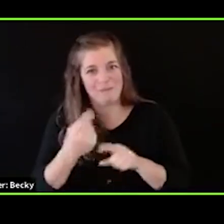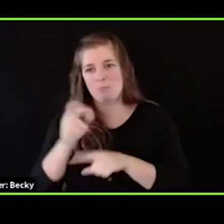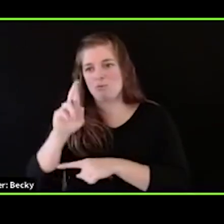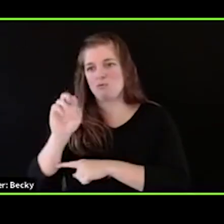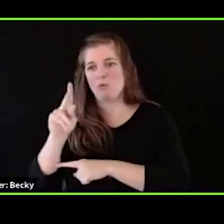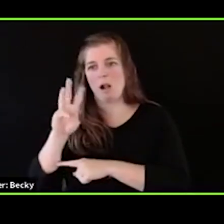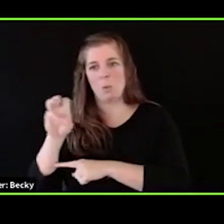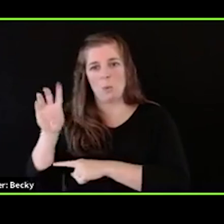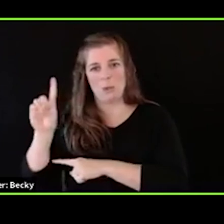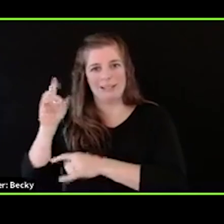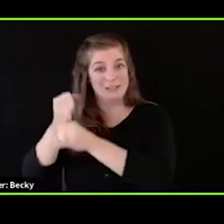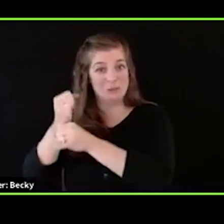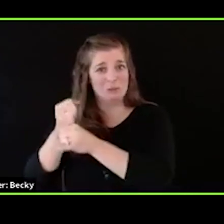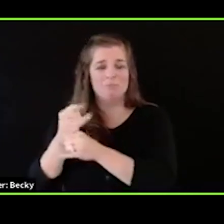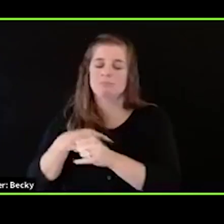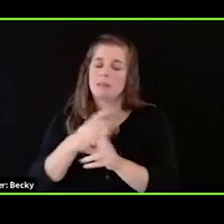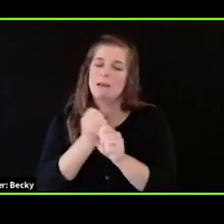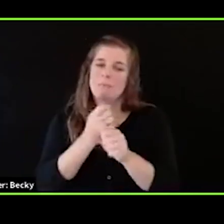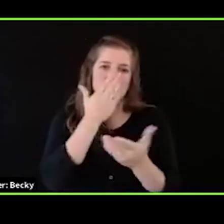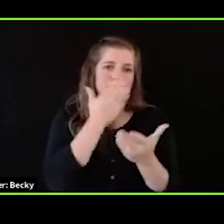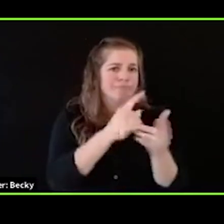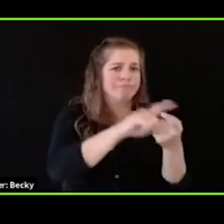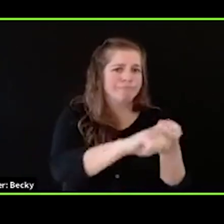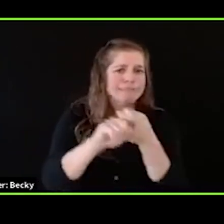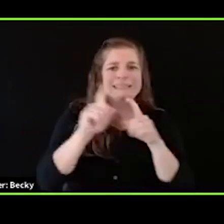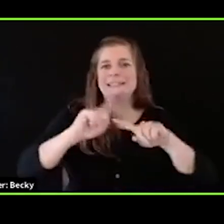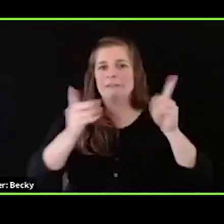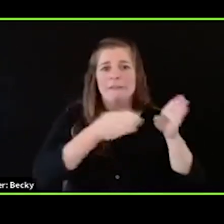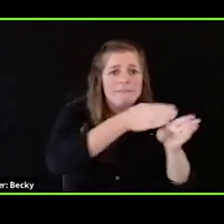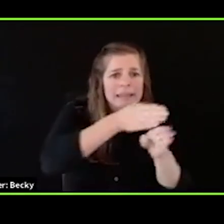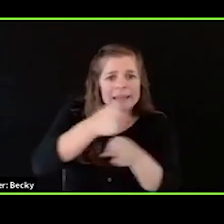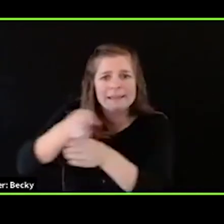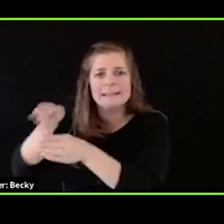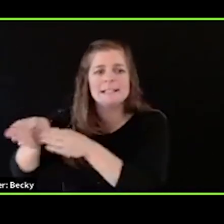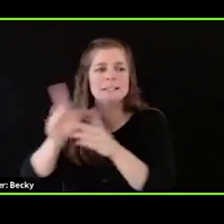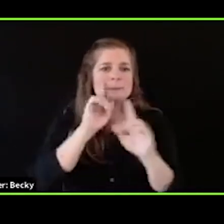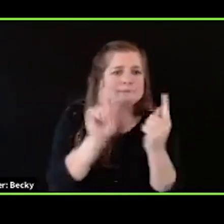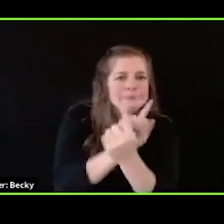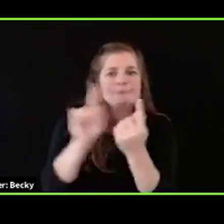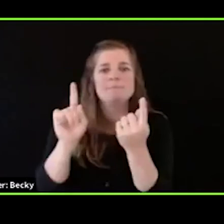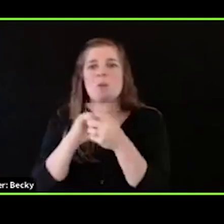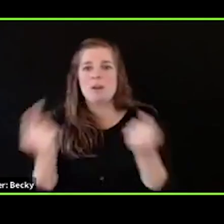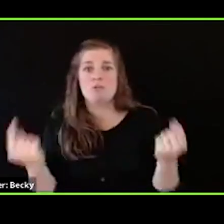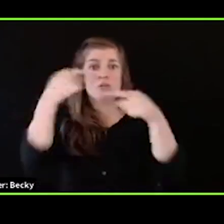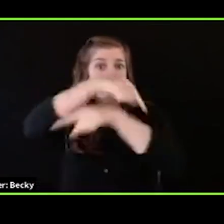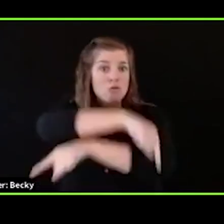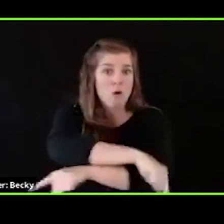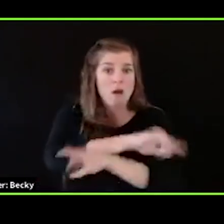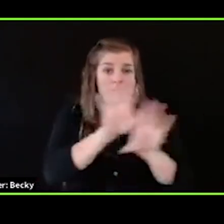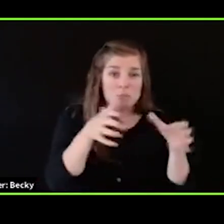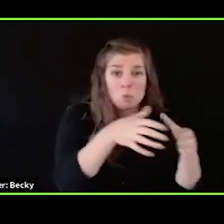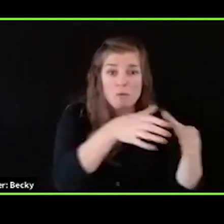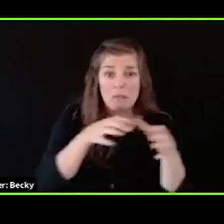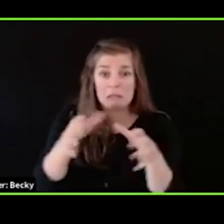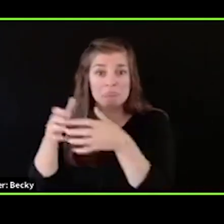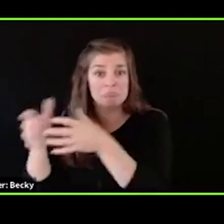incredible heart comrades from various fields and really started to deepen cross movement work in my life based